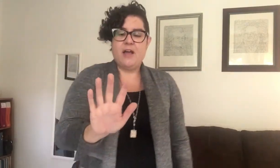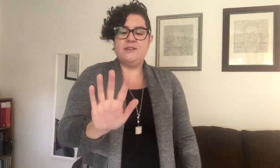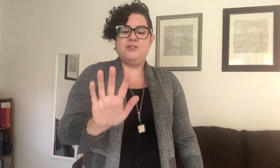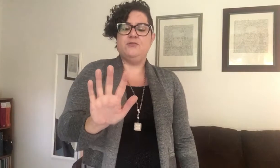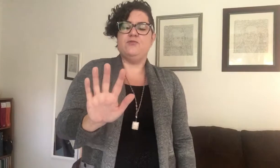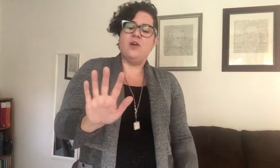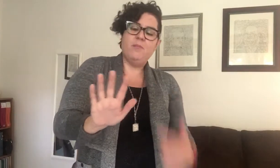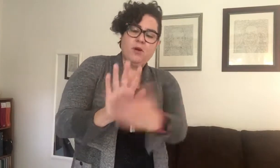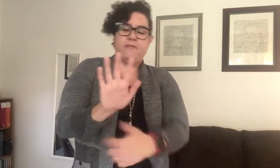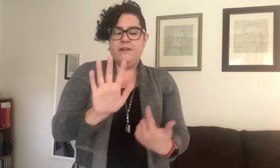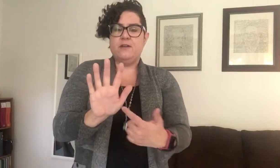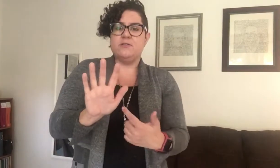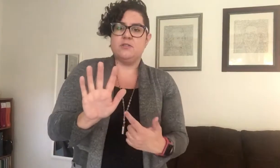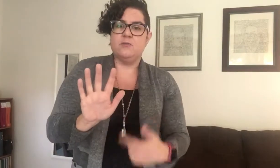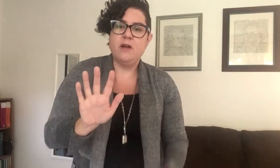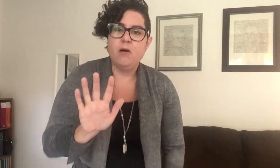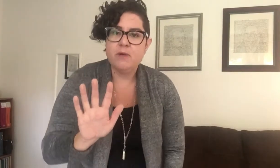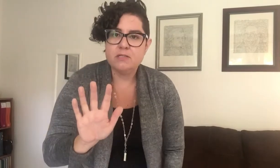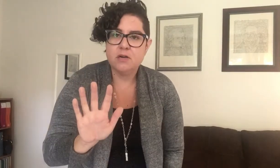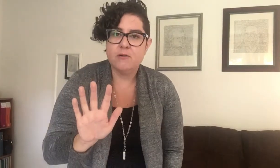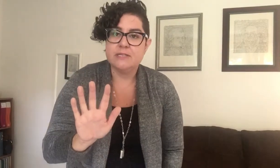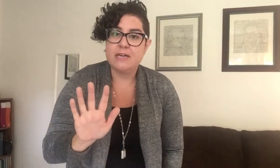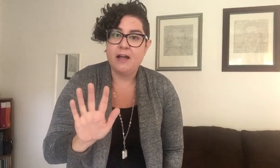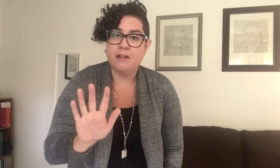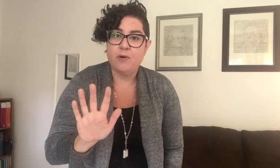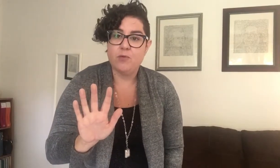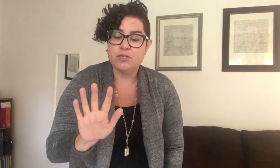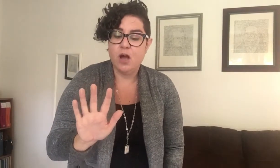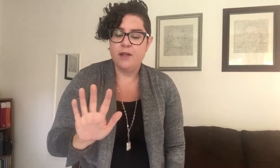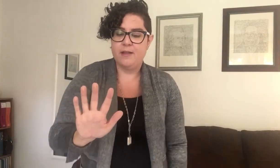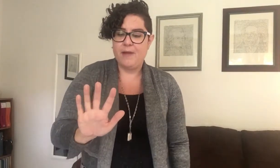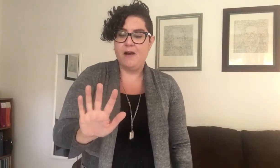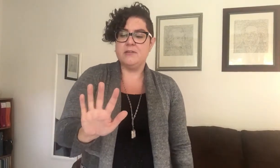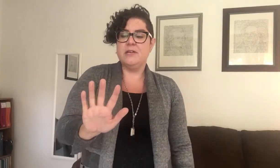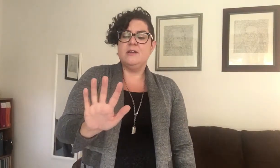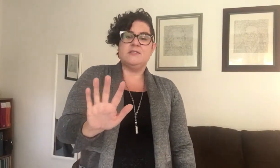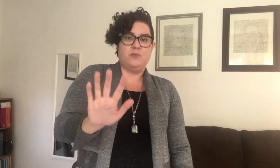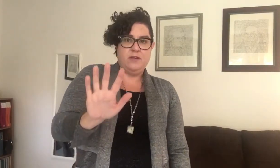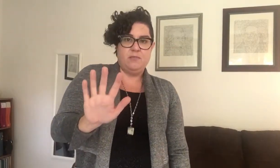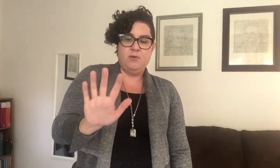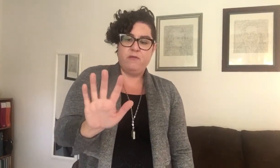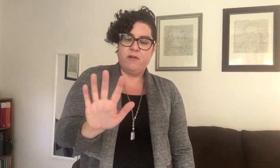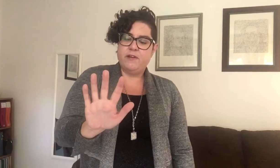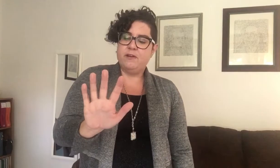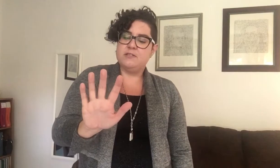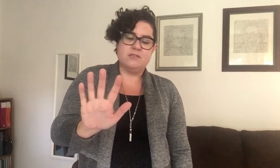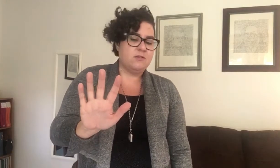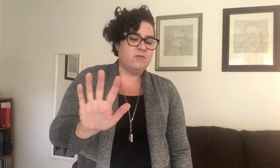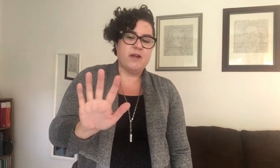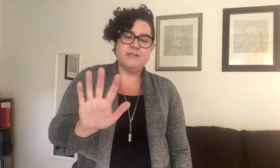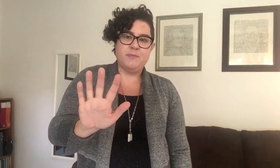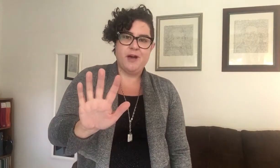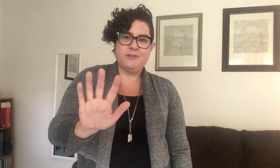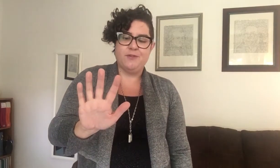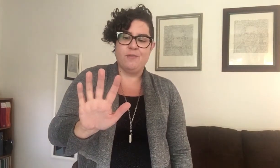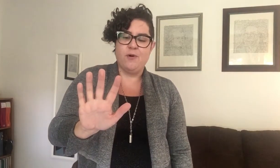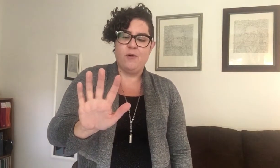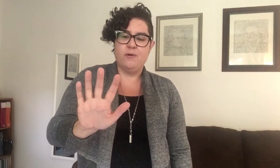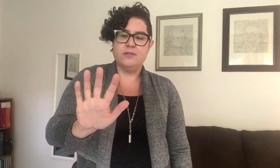got to number our fingers so that we always know exactly what we're talking about so that we can move our fingers into the right spots for our bow hold.